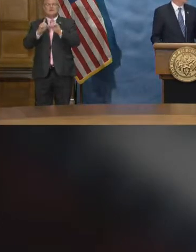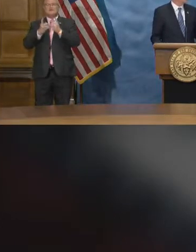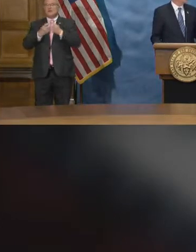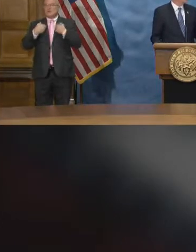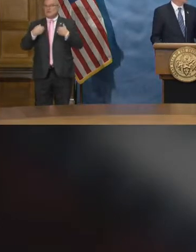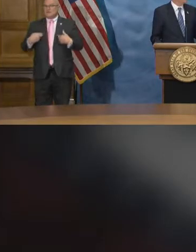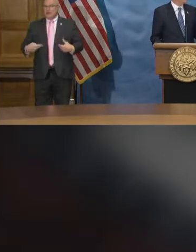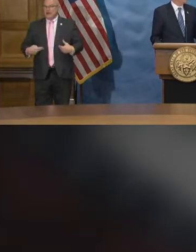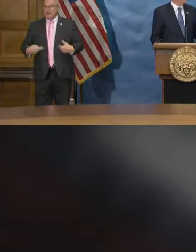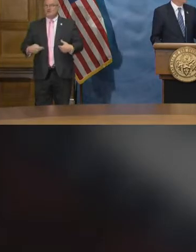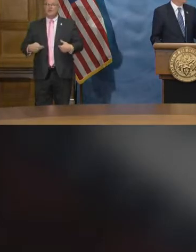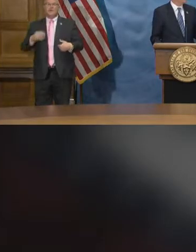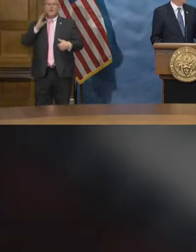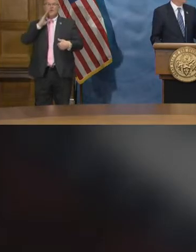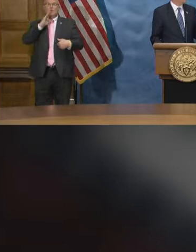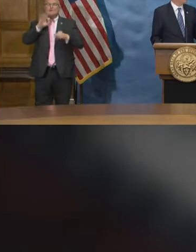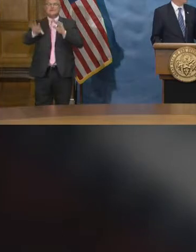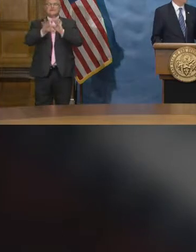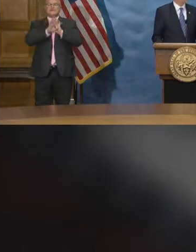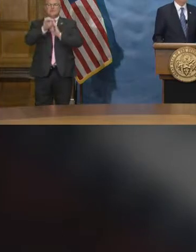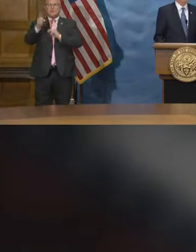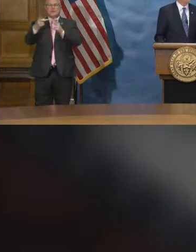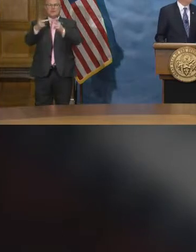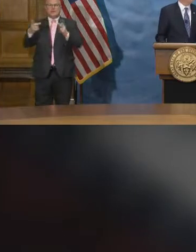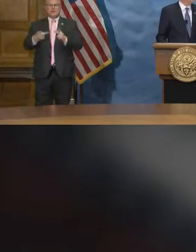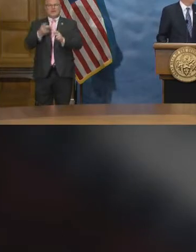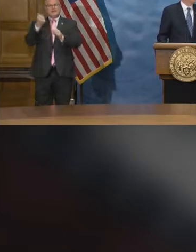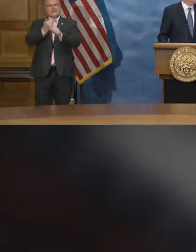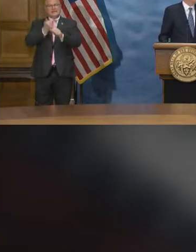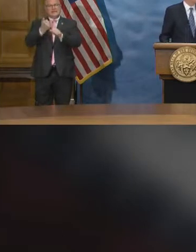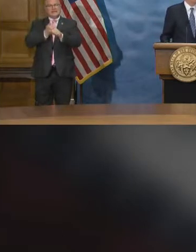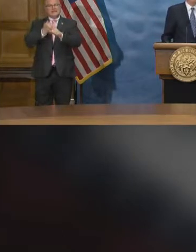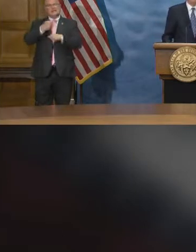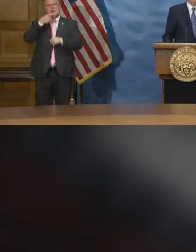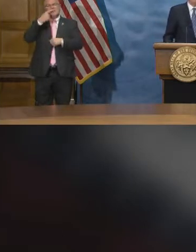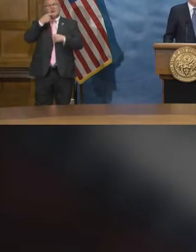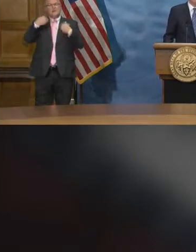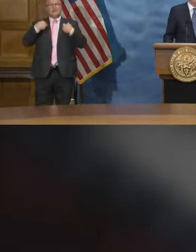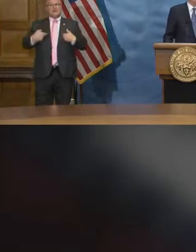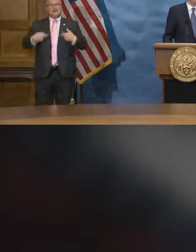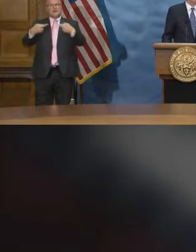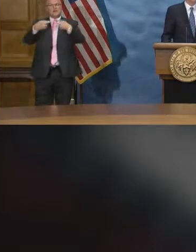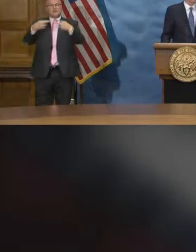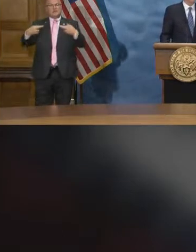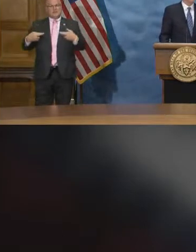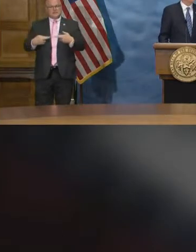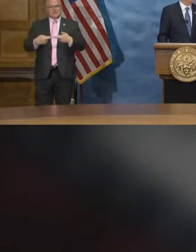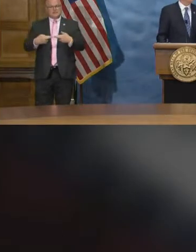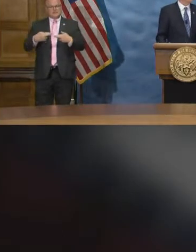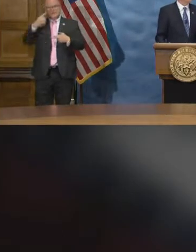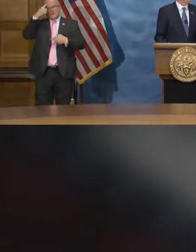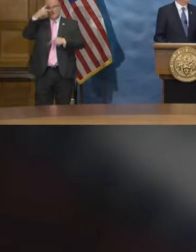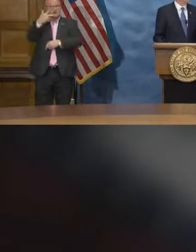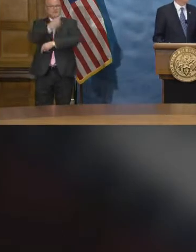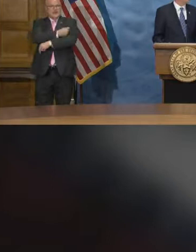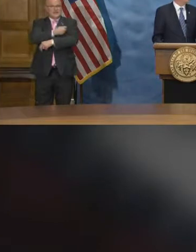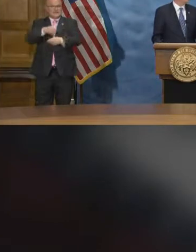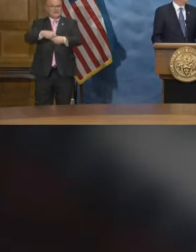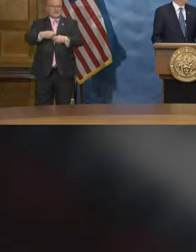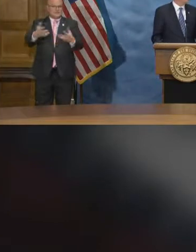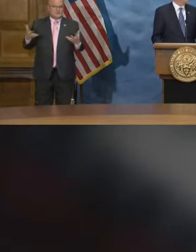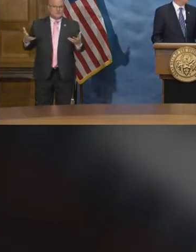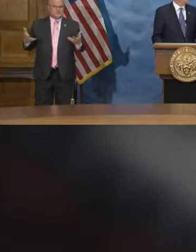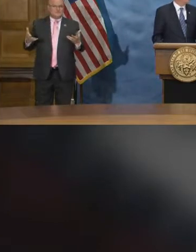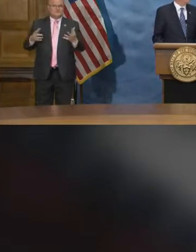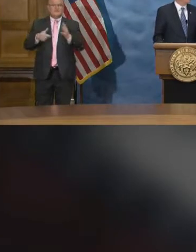of Health will be designated one location in each of the public health regions for vaccine distribution.